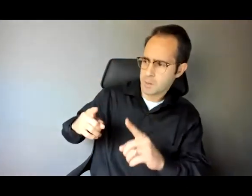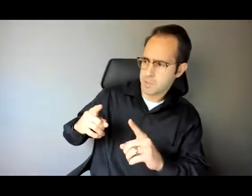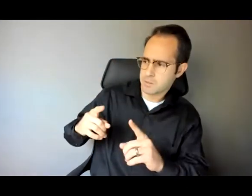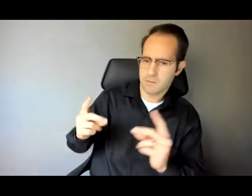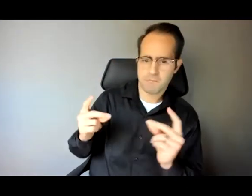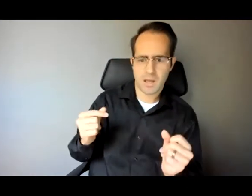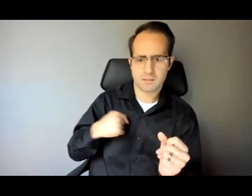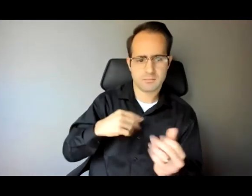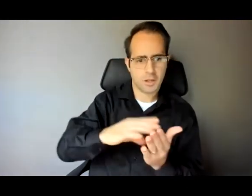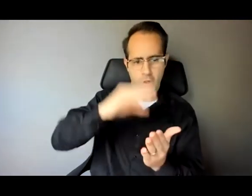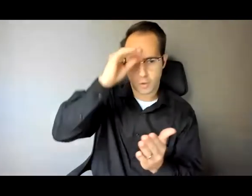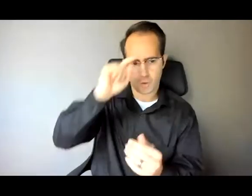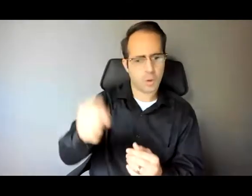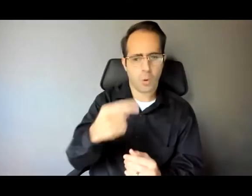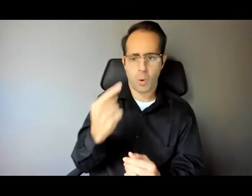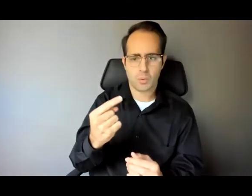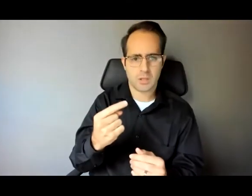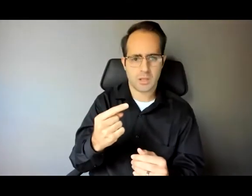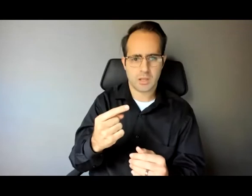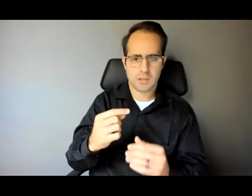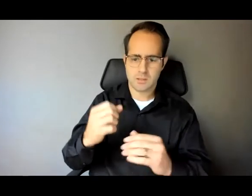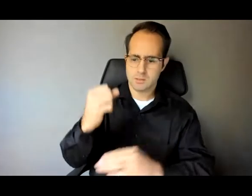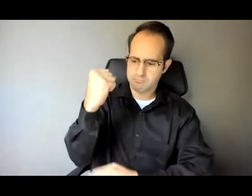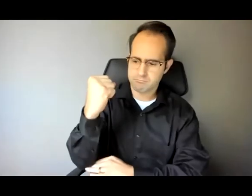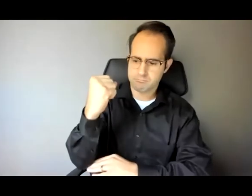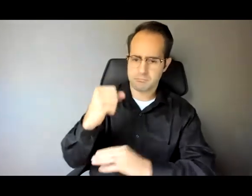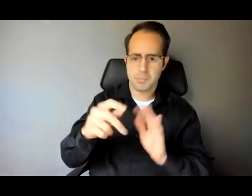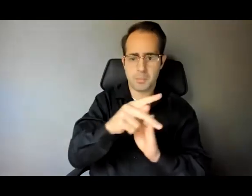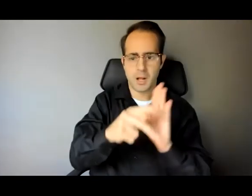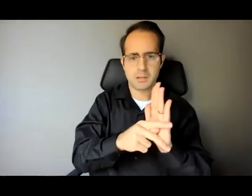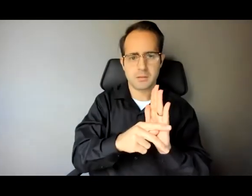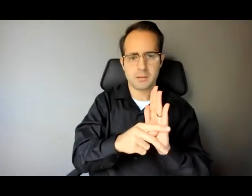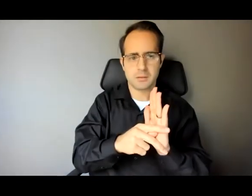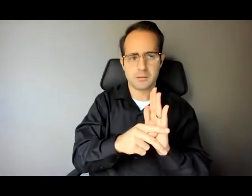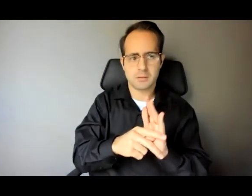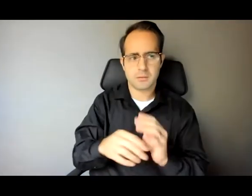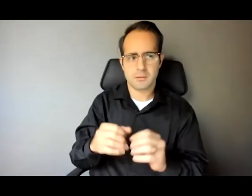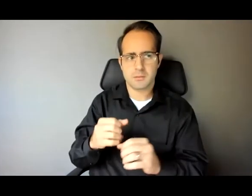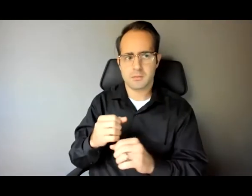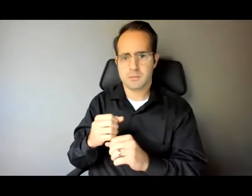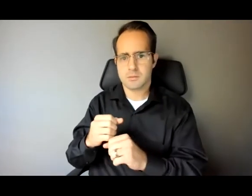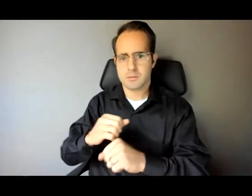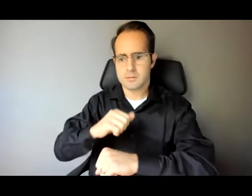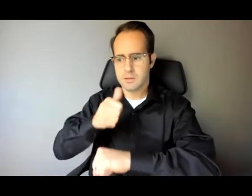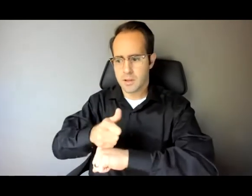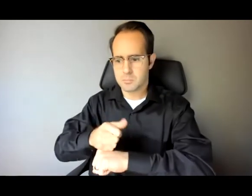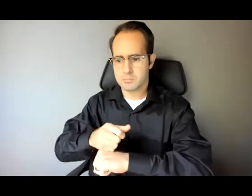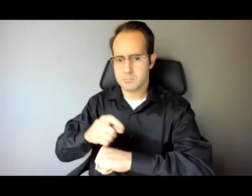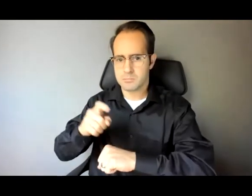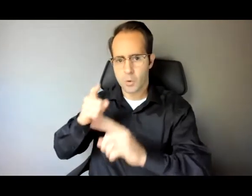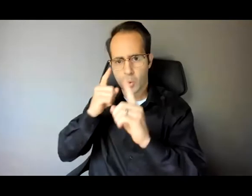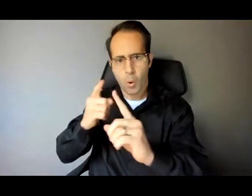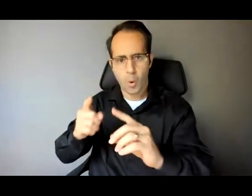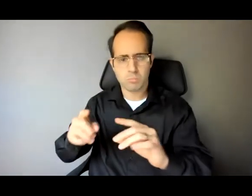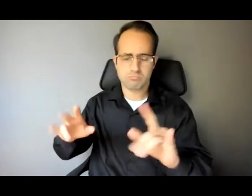concrete policy was to make a virtue of cruelty and a vice of compassion on Rikers. Maybe there's a